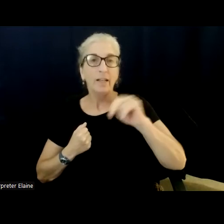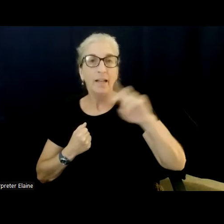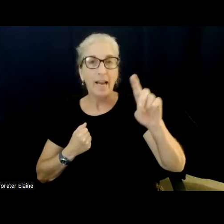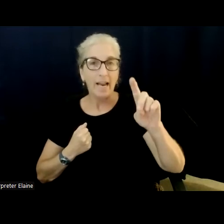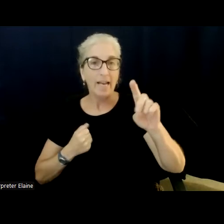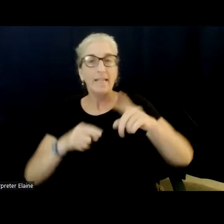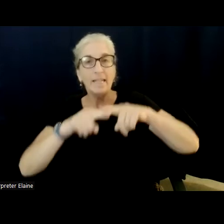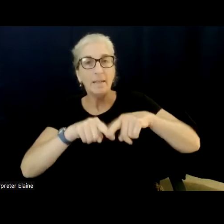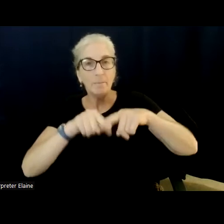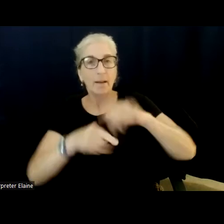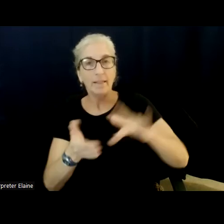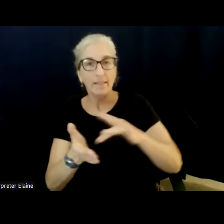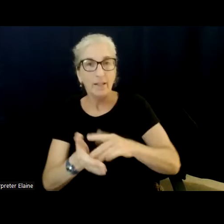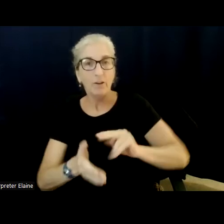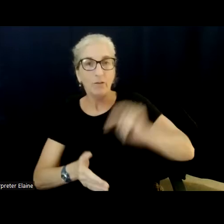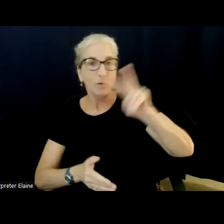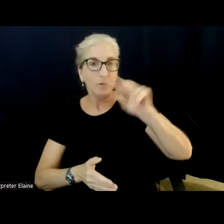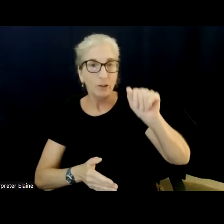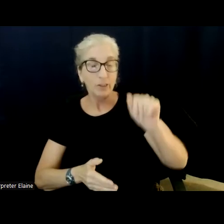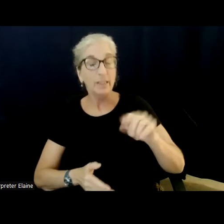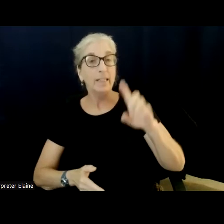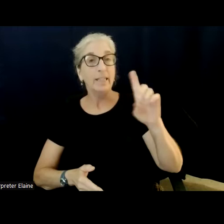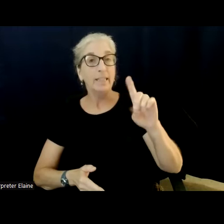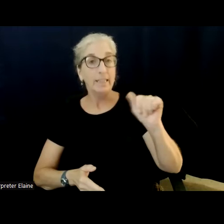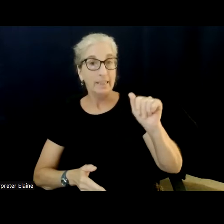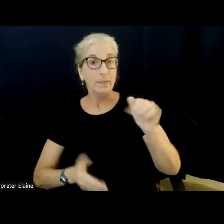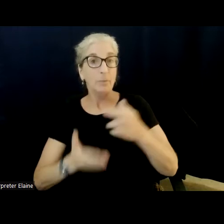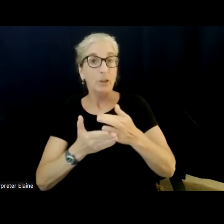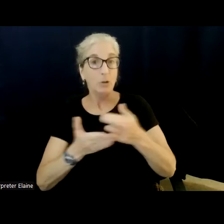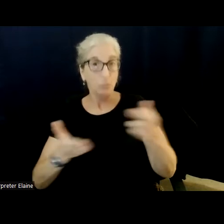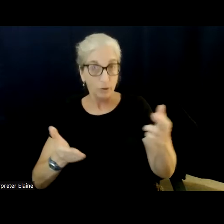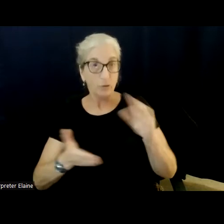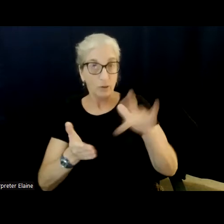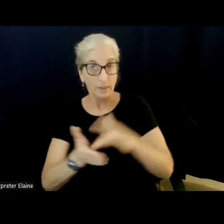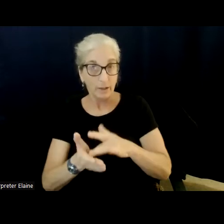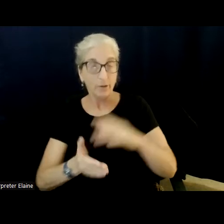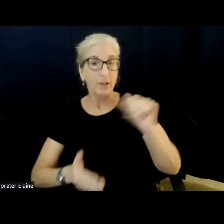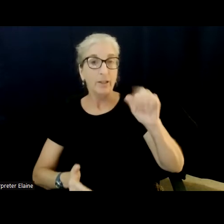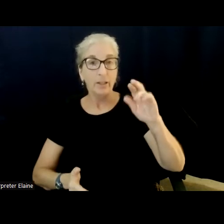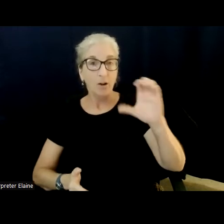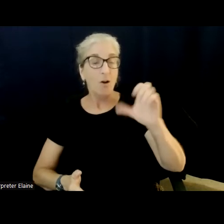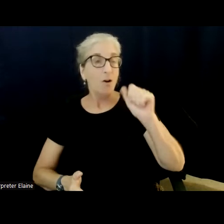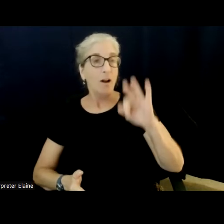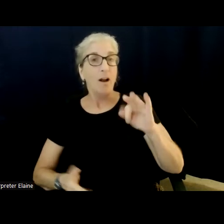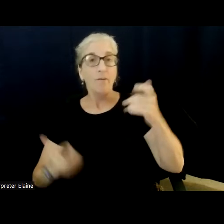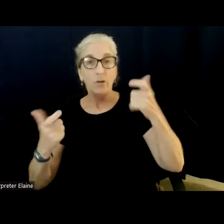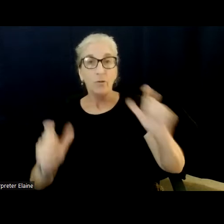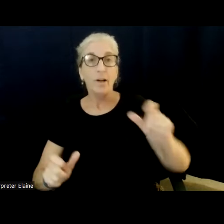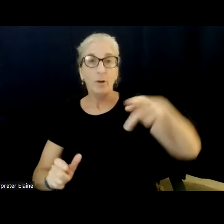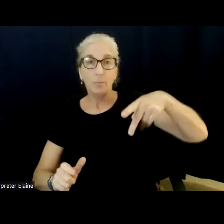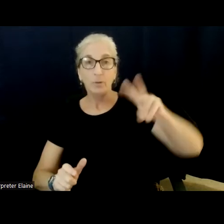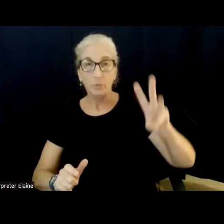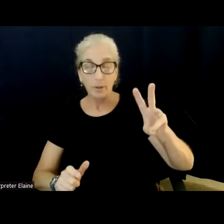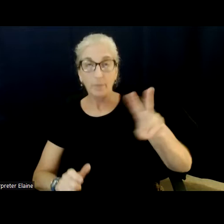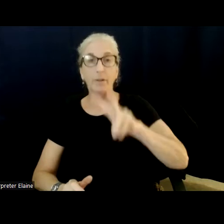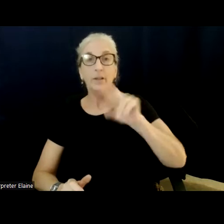Virginia, Disability Resource Center, the Arc of Greater Prince William, Insight Inc., the Virginia Board for People